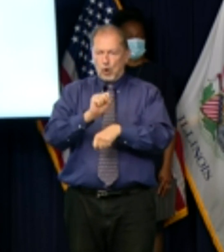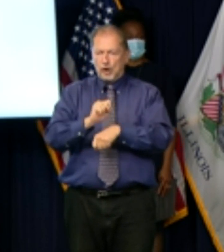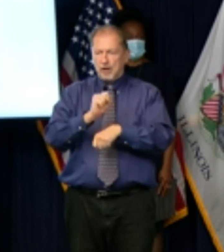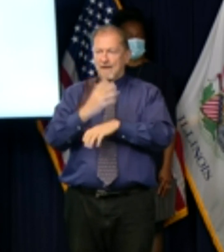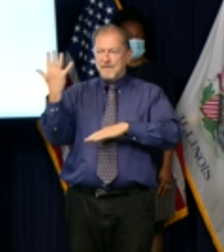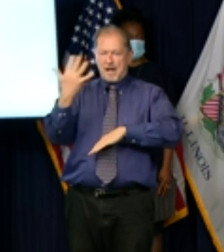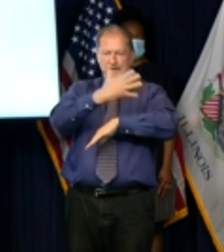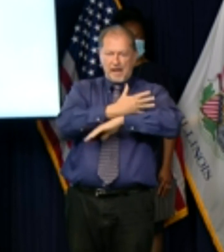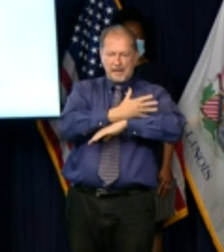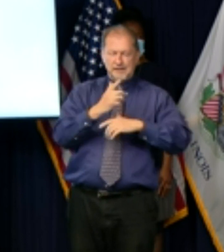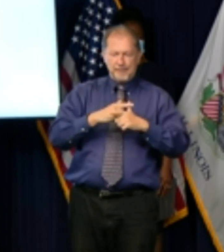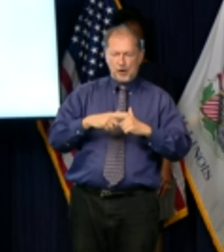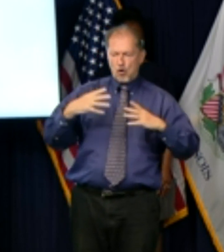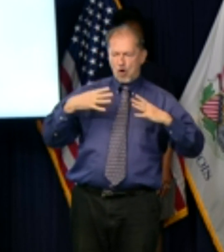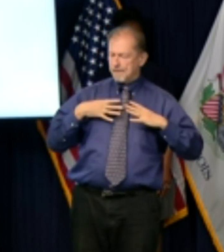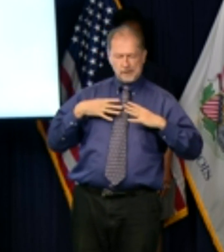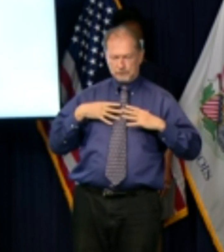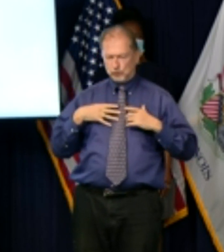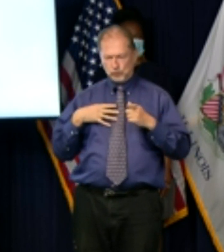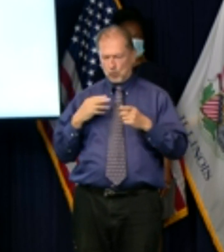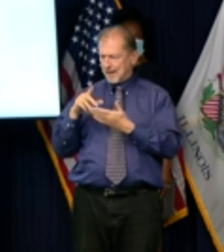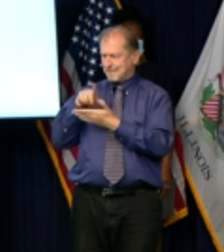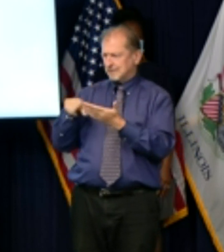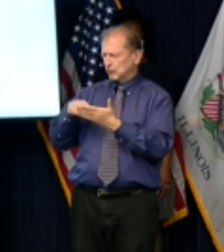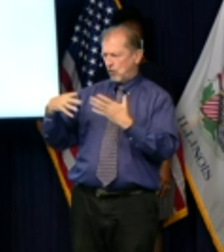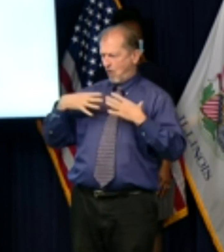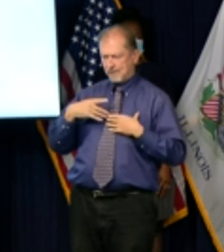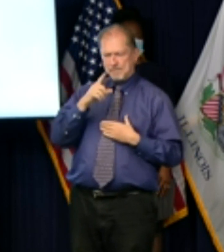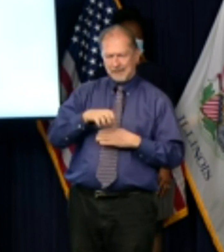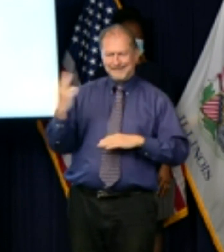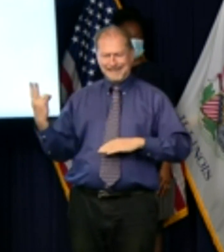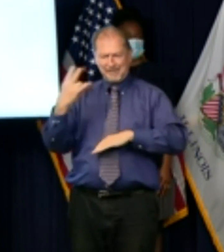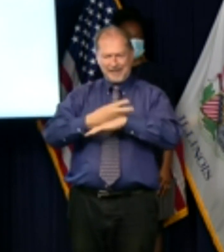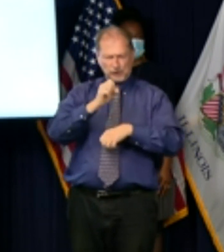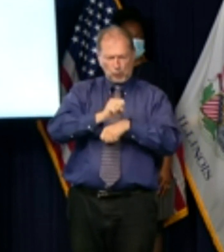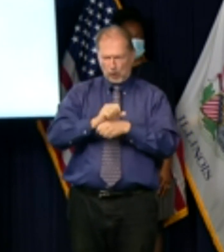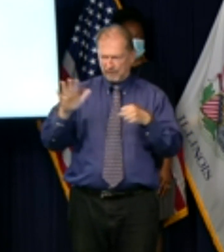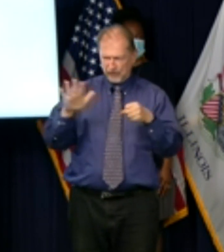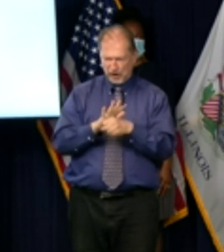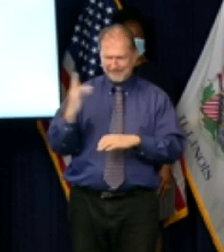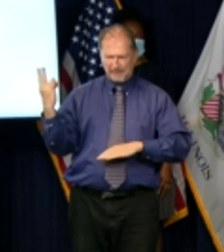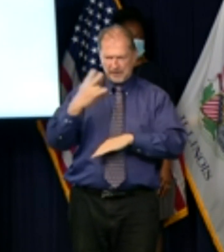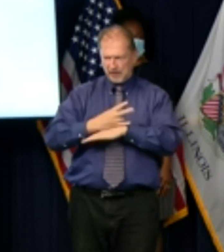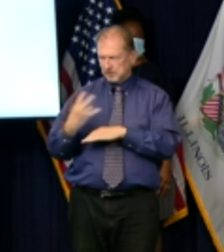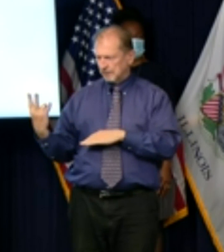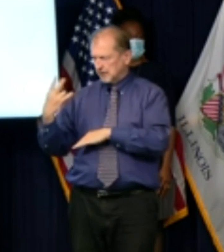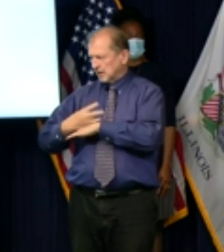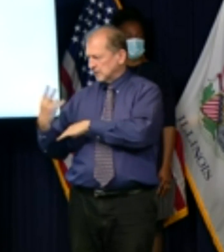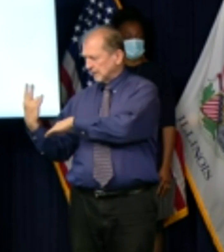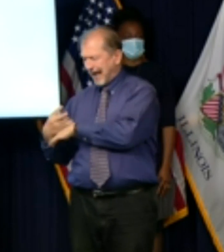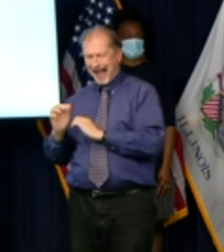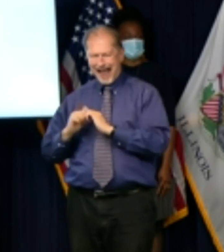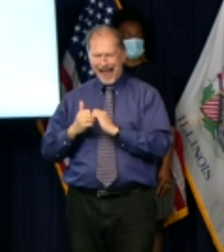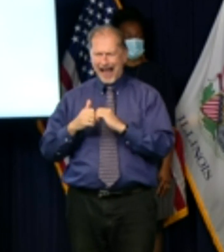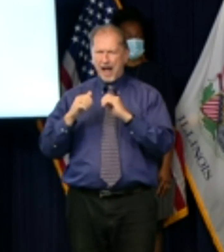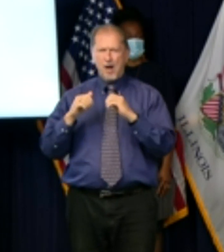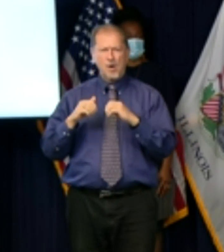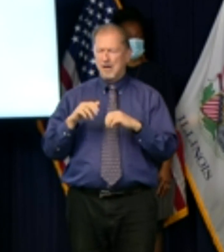extra shifts longer days i mean how long can does the hospital worker system sustain this pace